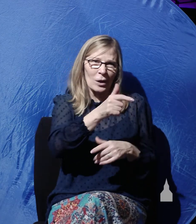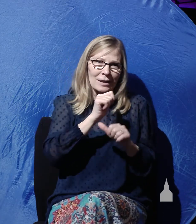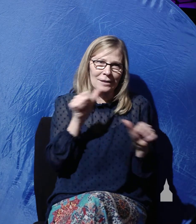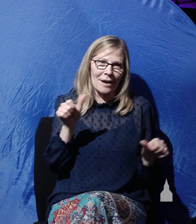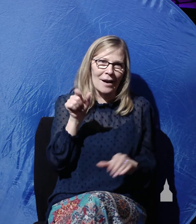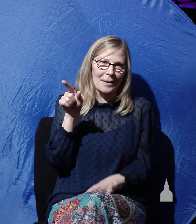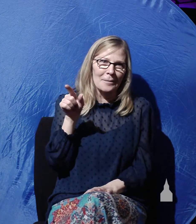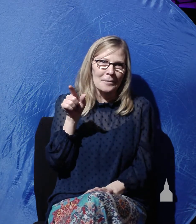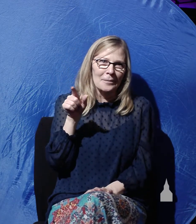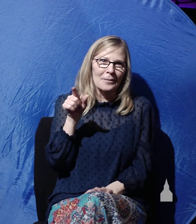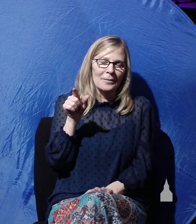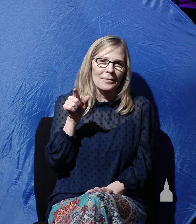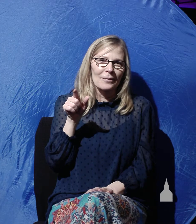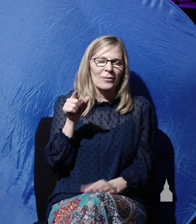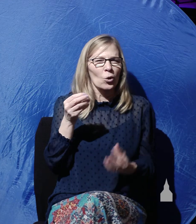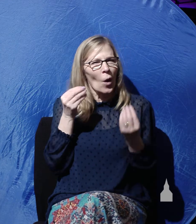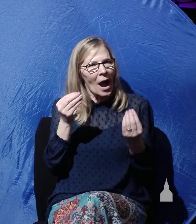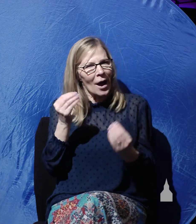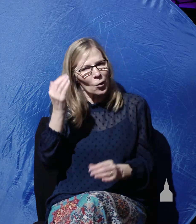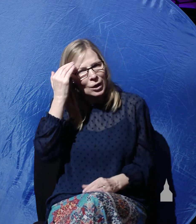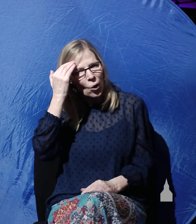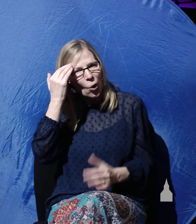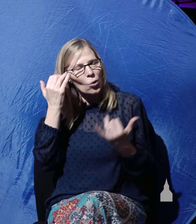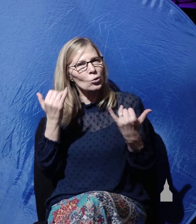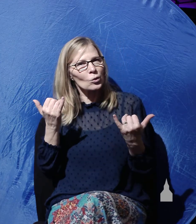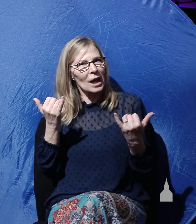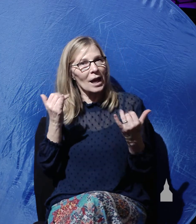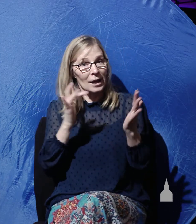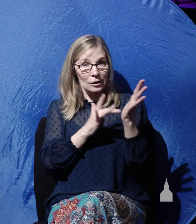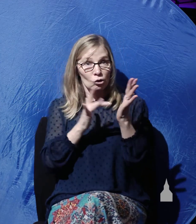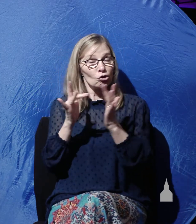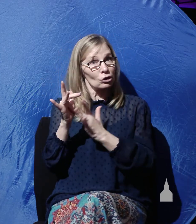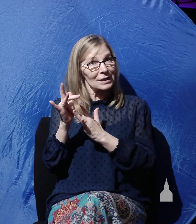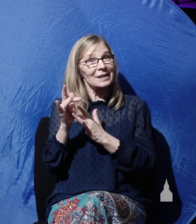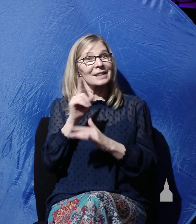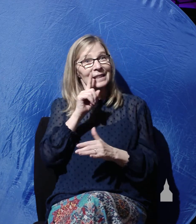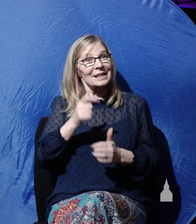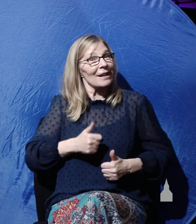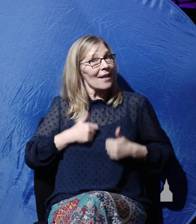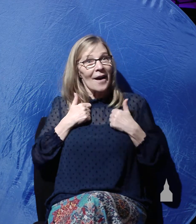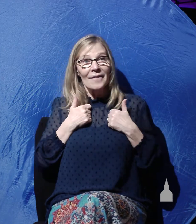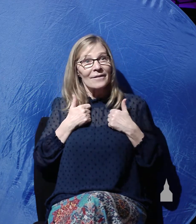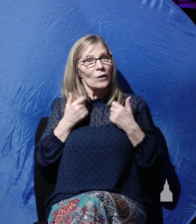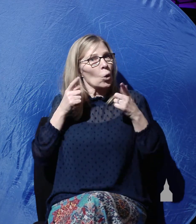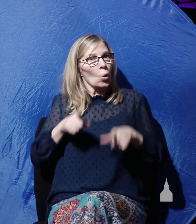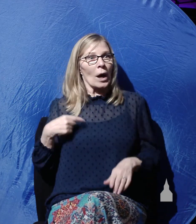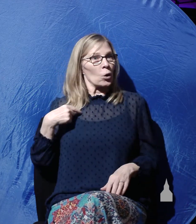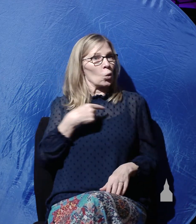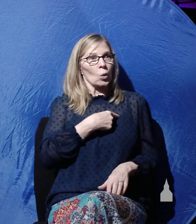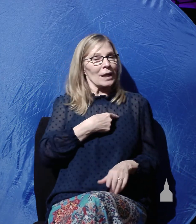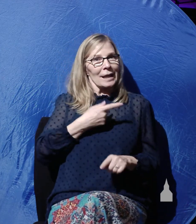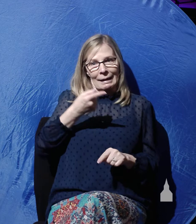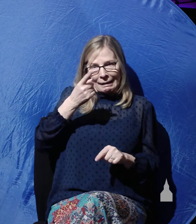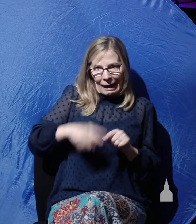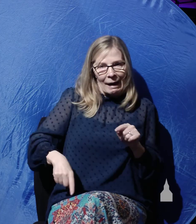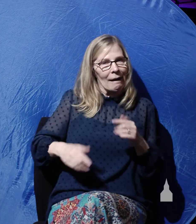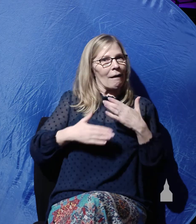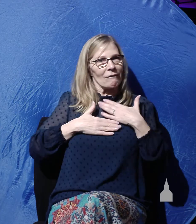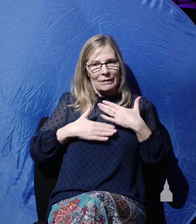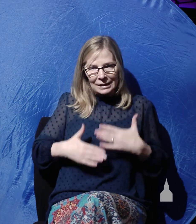So how do we know today that Jesus is alive when we cannot physically see